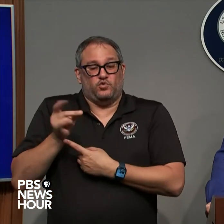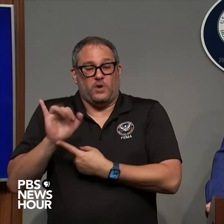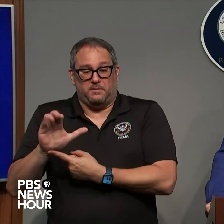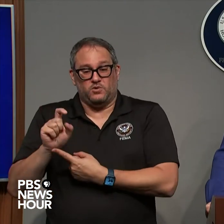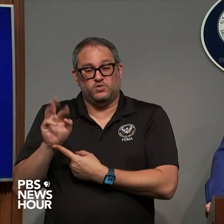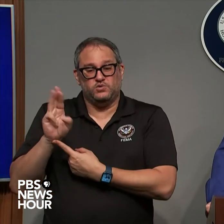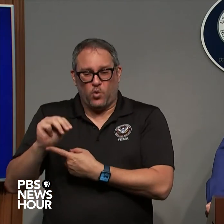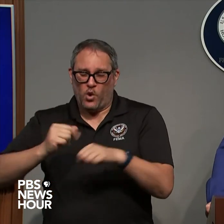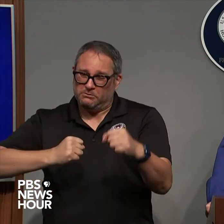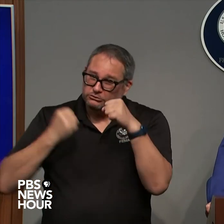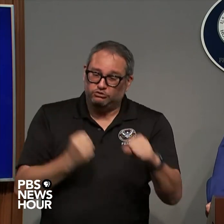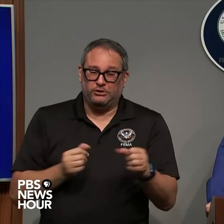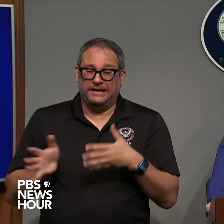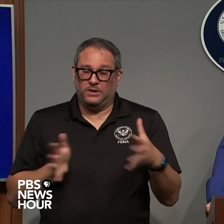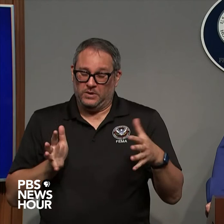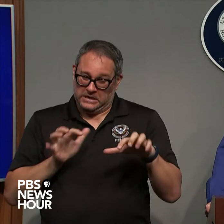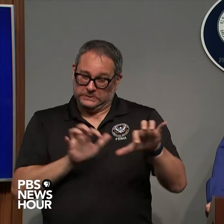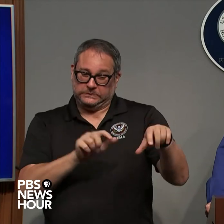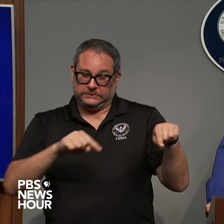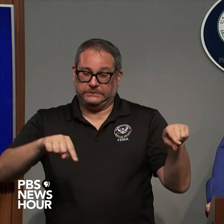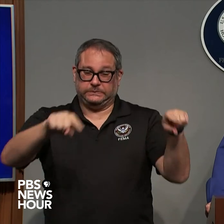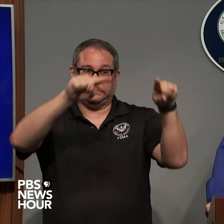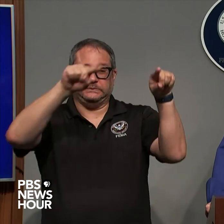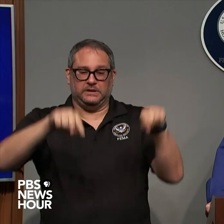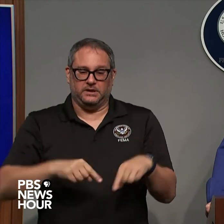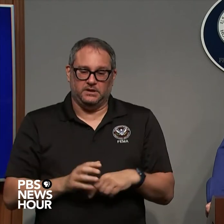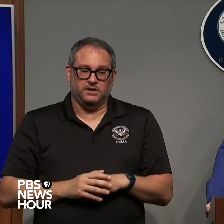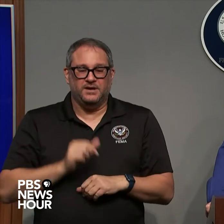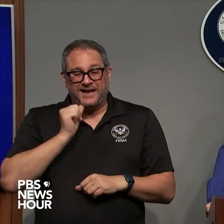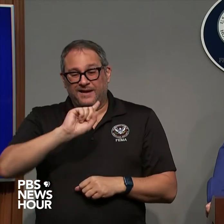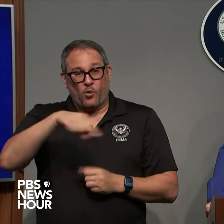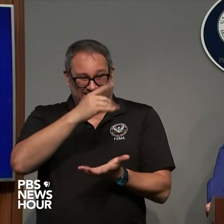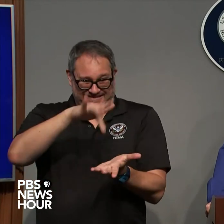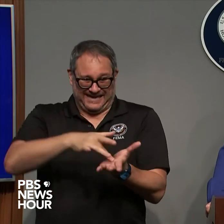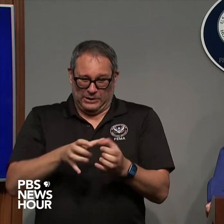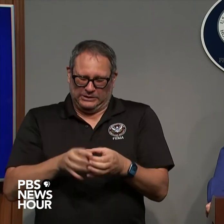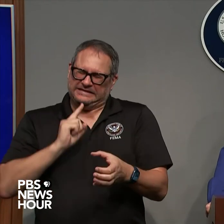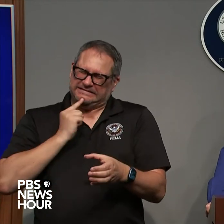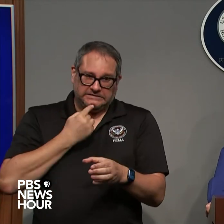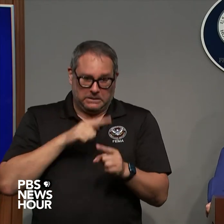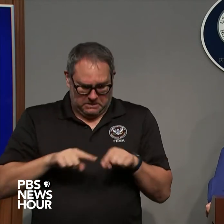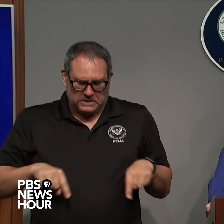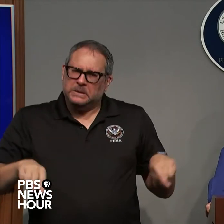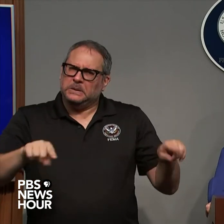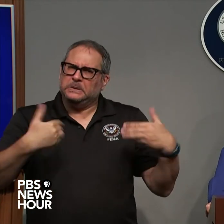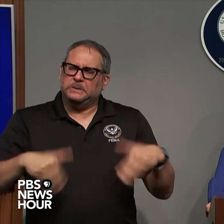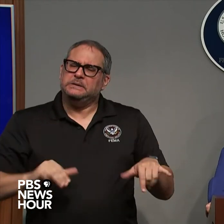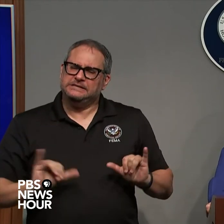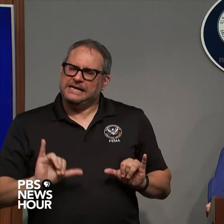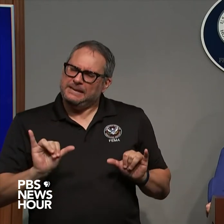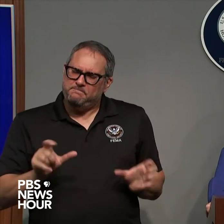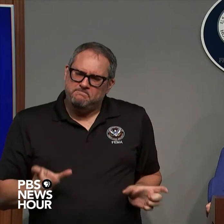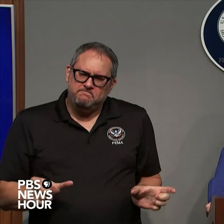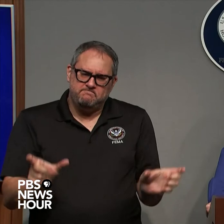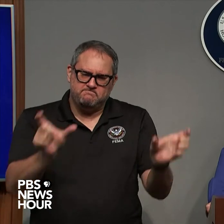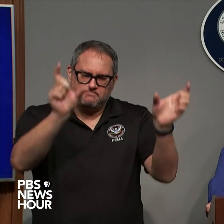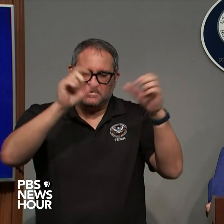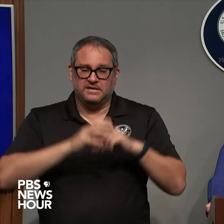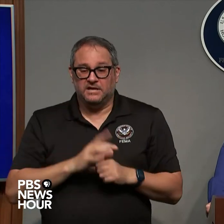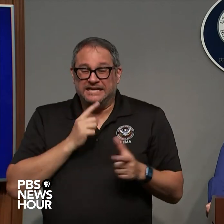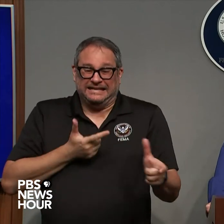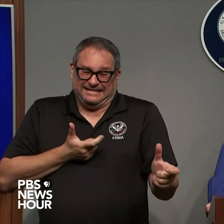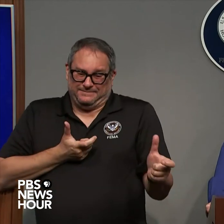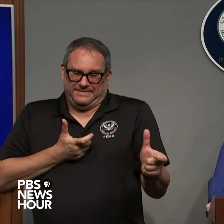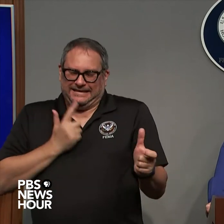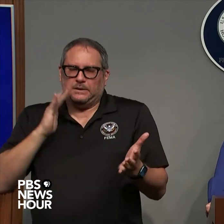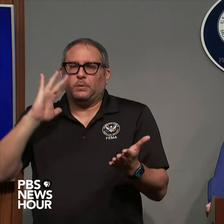center right it's a bigger impact from from all of this and the storm is slowing down as forecast and that's going to compound the issues associated with storm